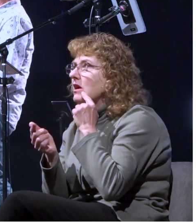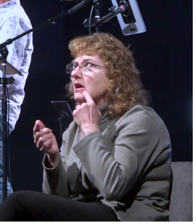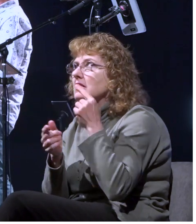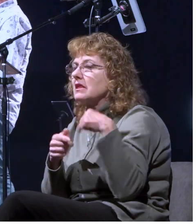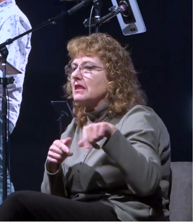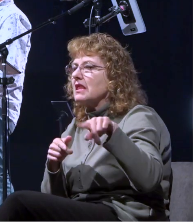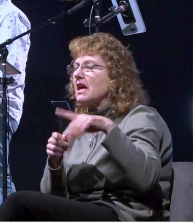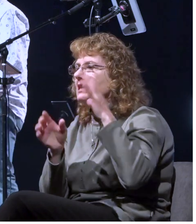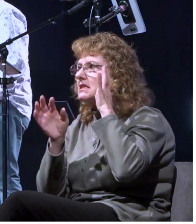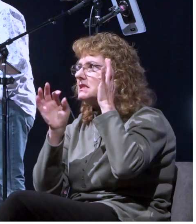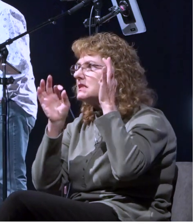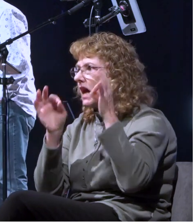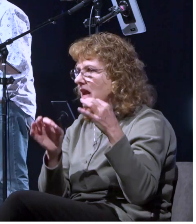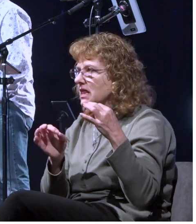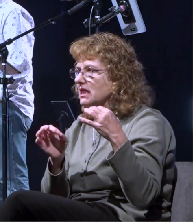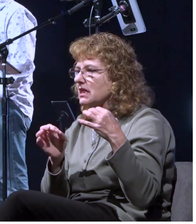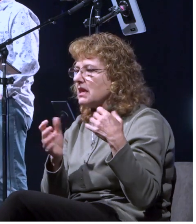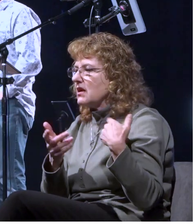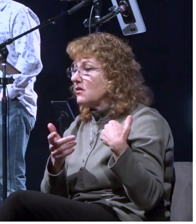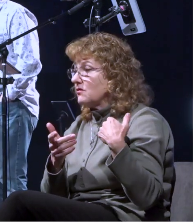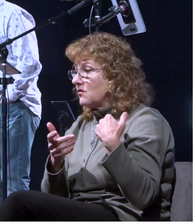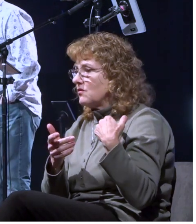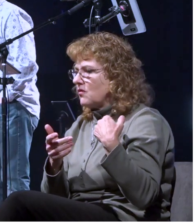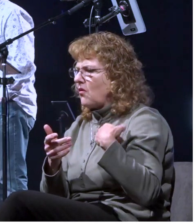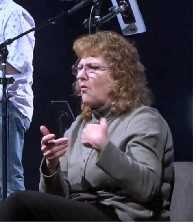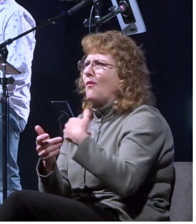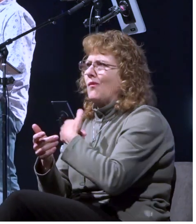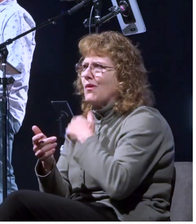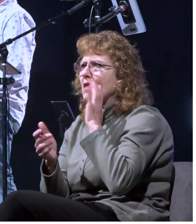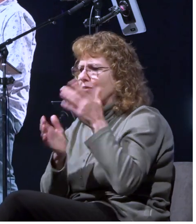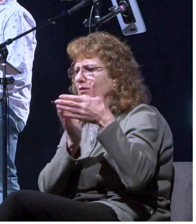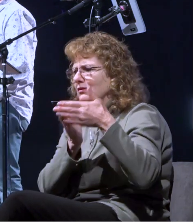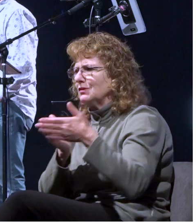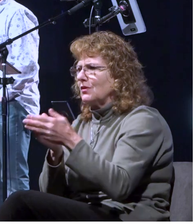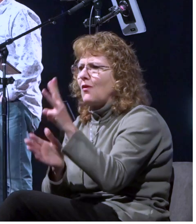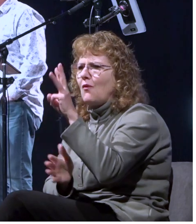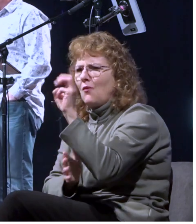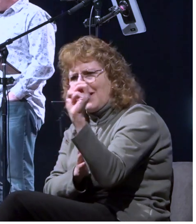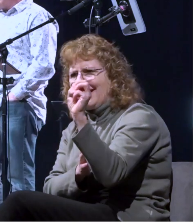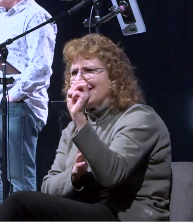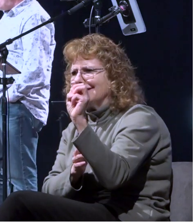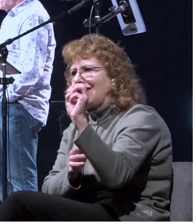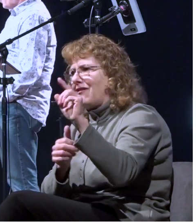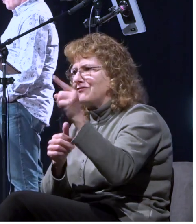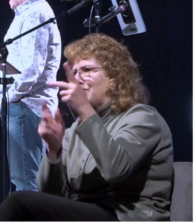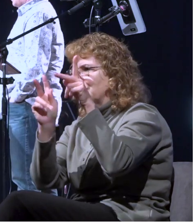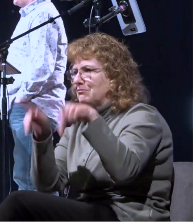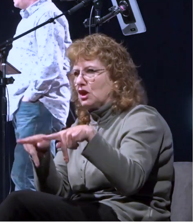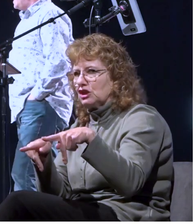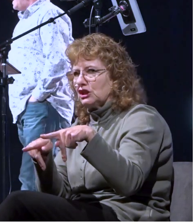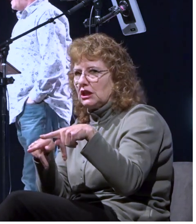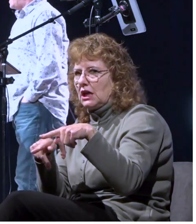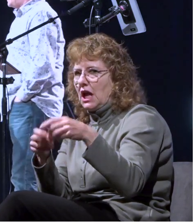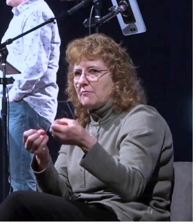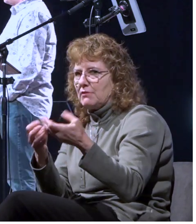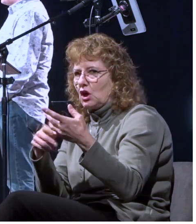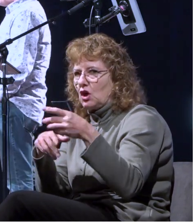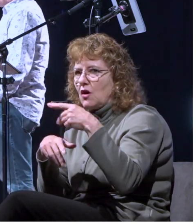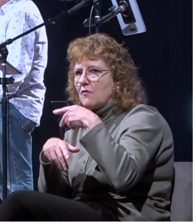that we should sail to italy notice the we it's a first person plural pronoun and uh remember